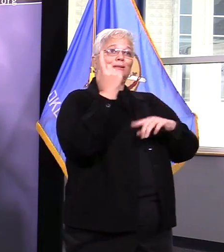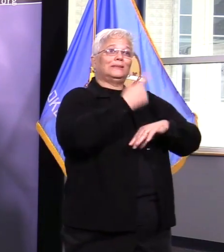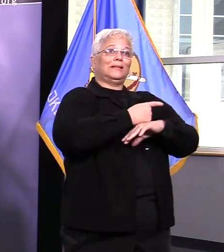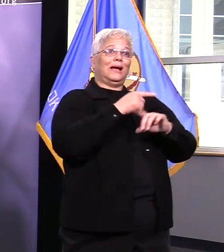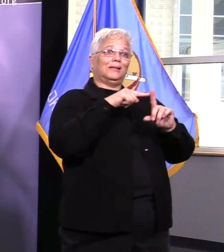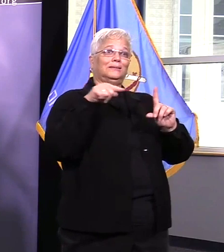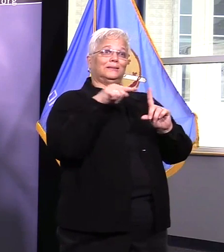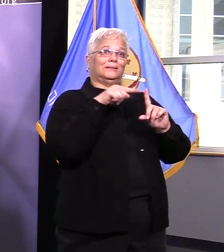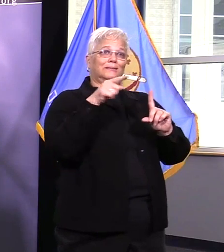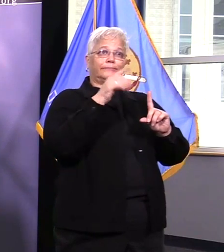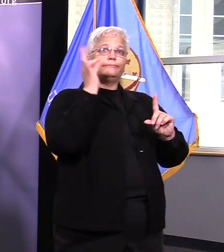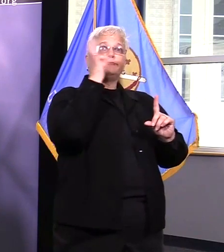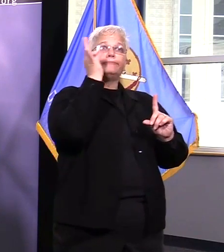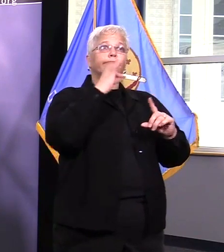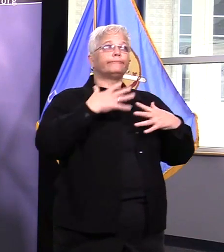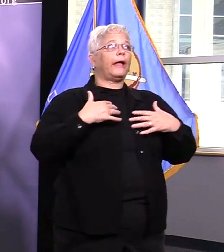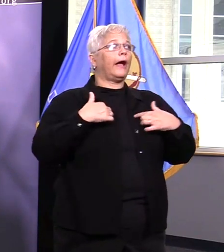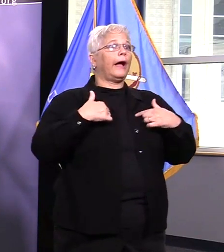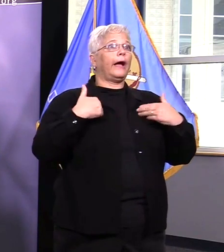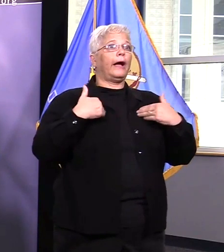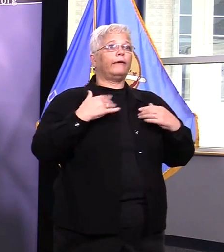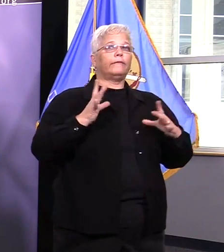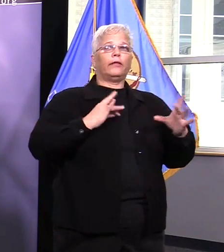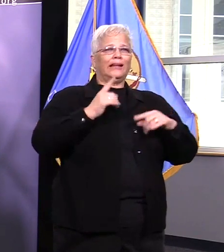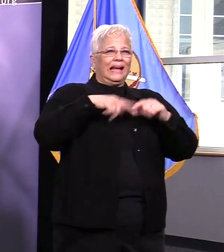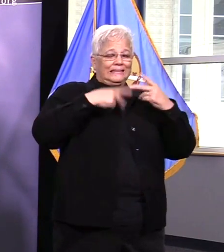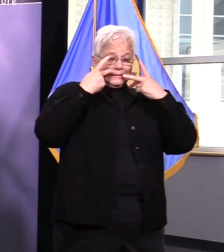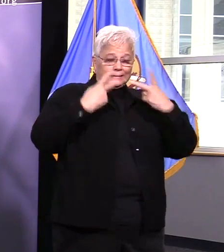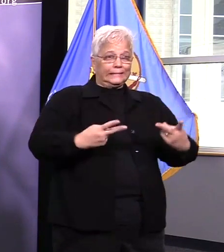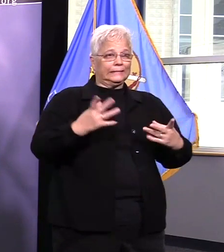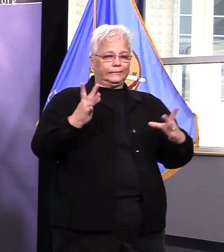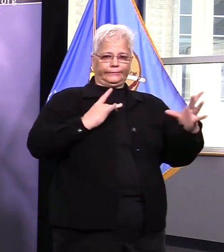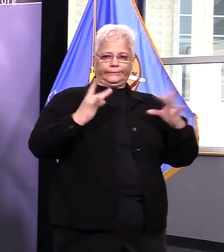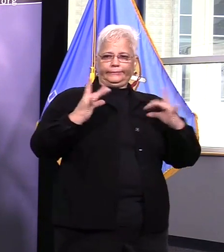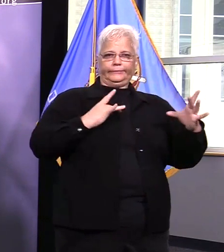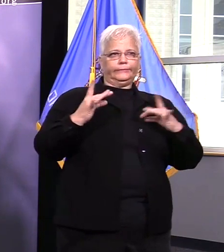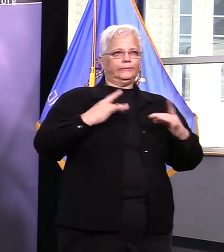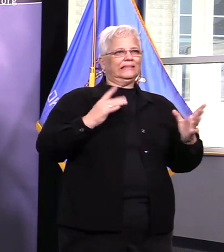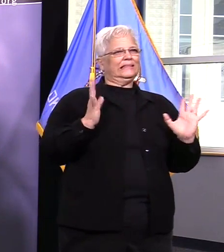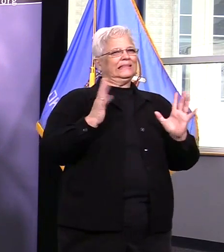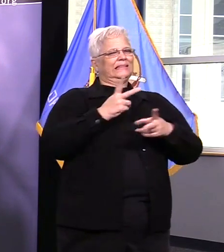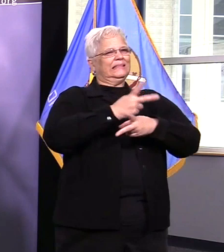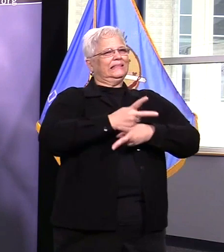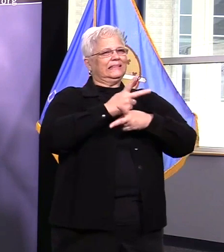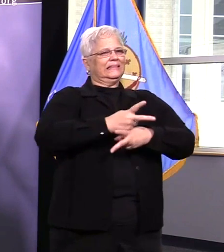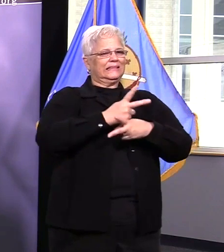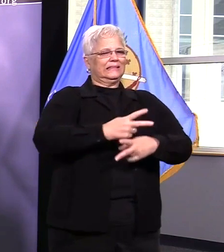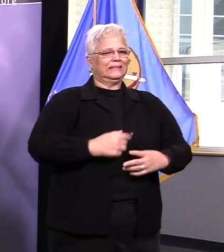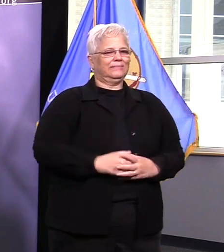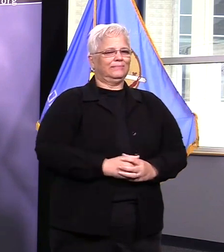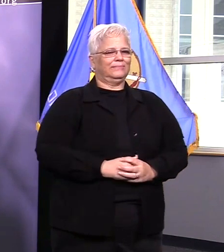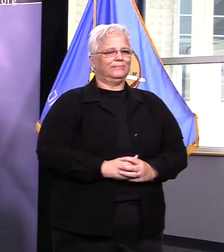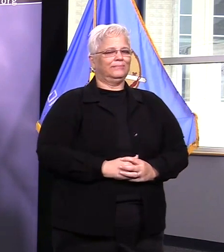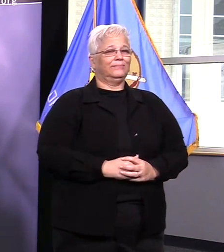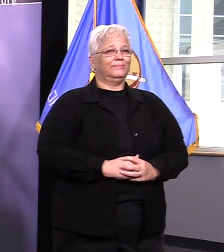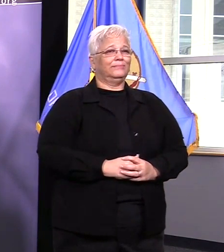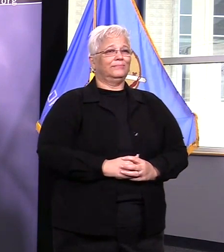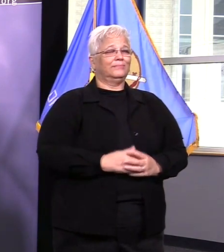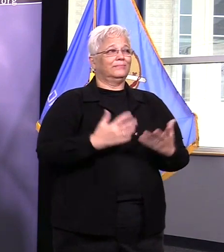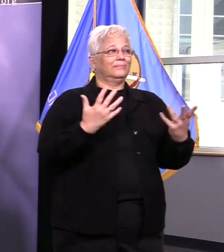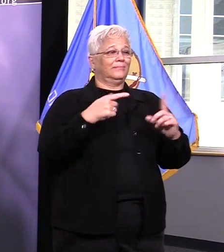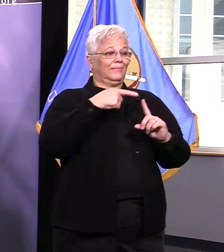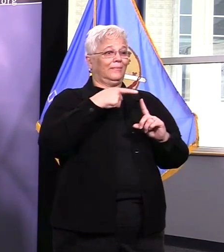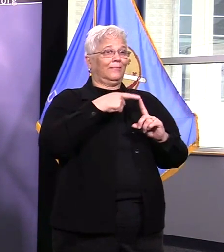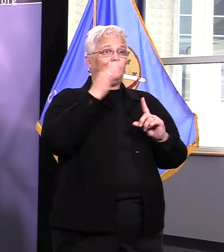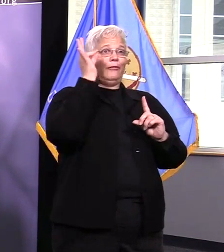ill and giving them this potentially deadly virus i would hope not and so if you don't want to be that person then